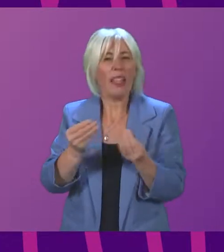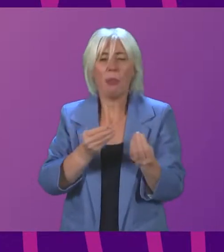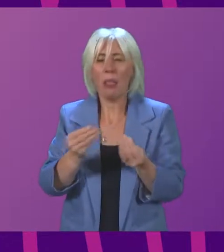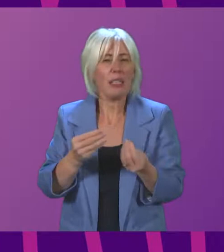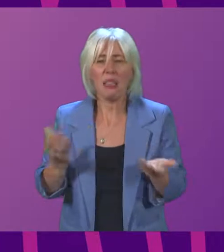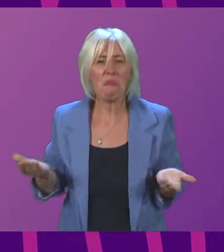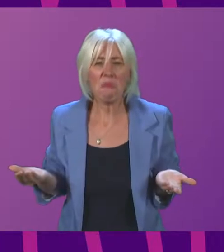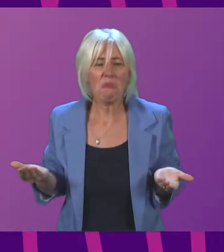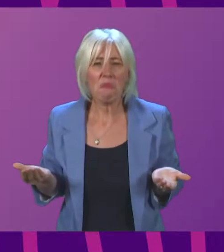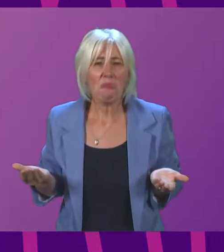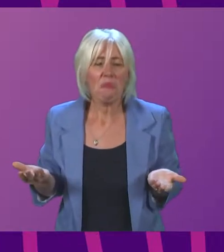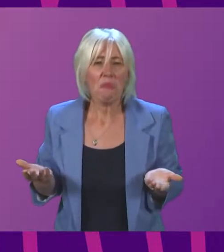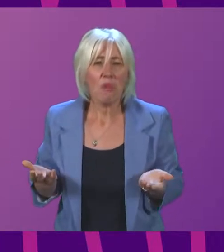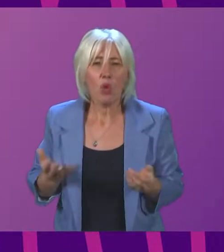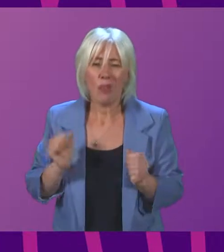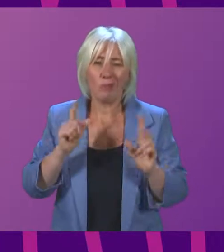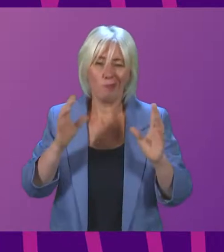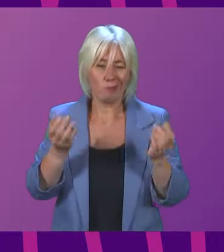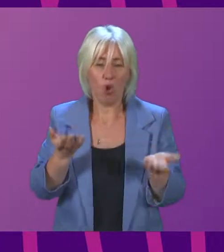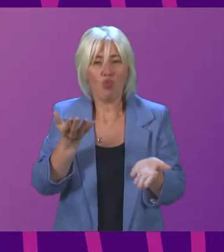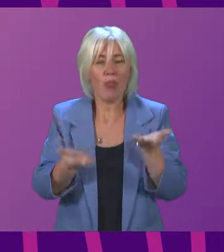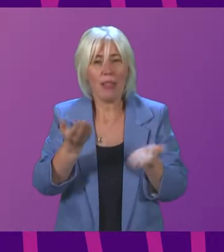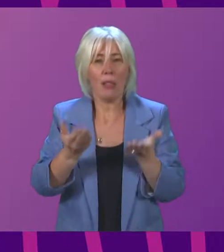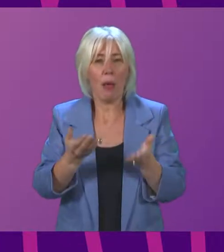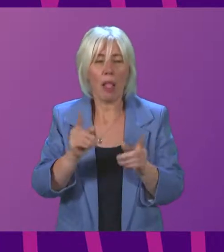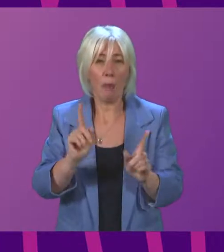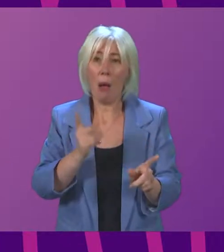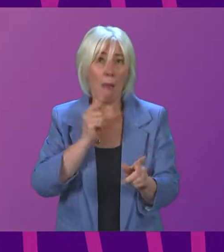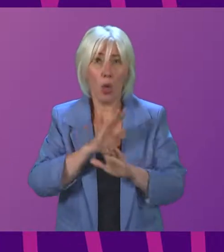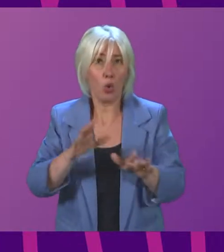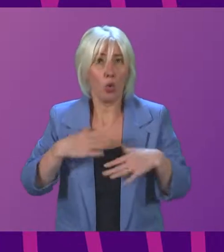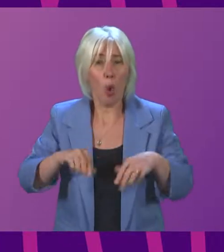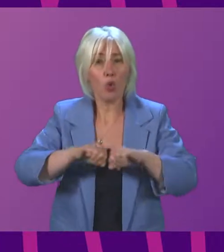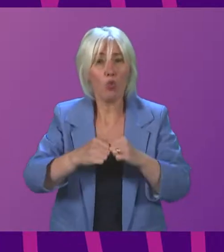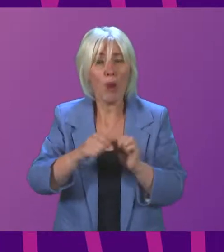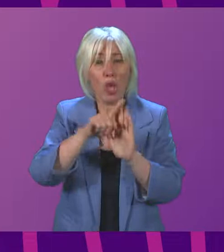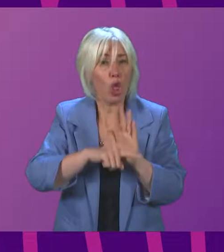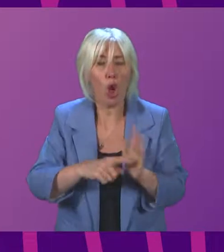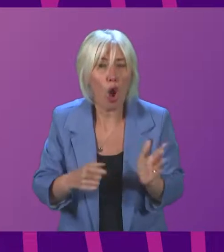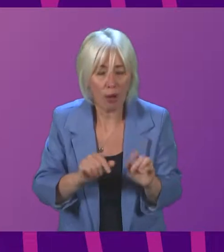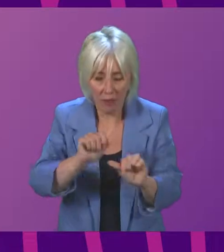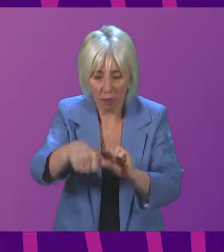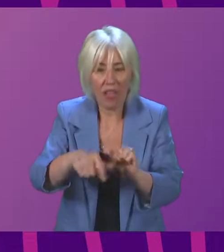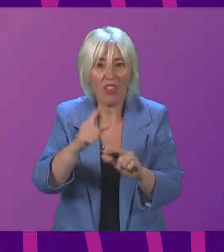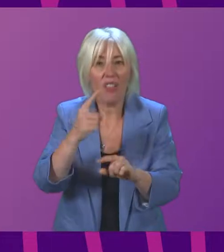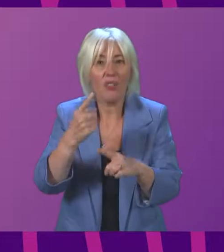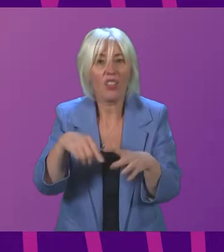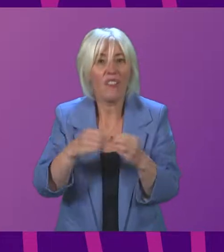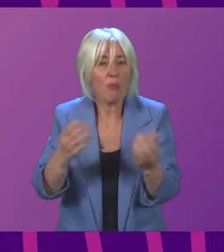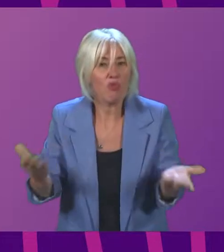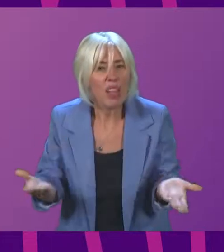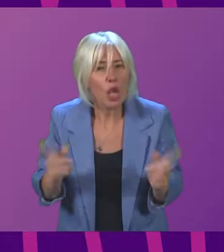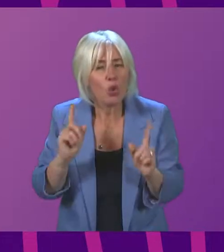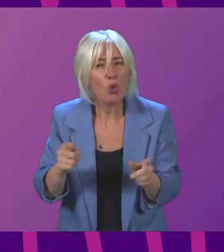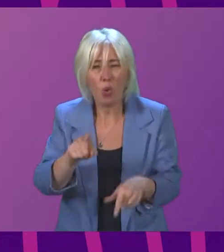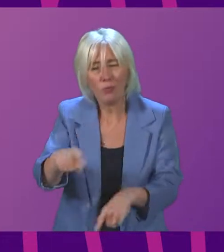spoken about a reasonable allowance, but people are worried about breaking the law after the 1st of February? And what more consideration